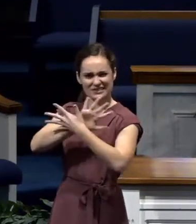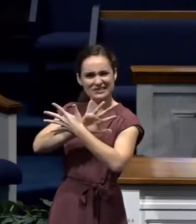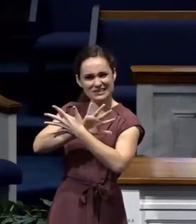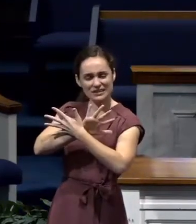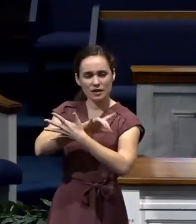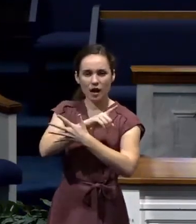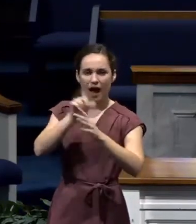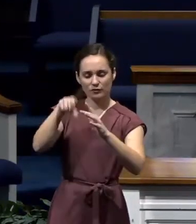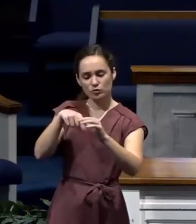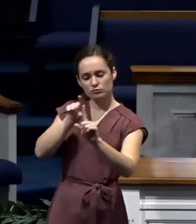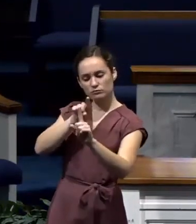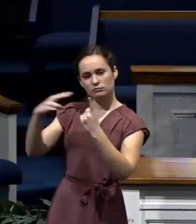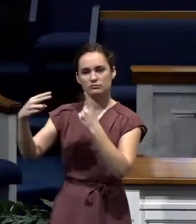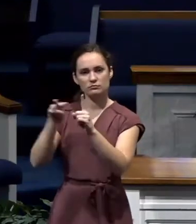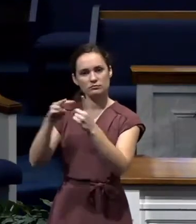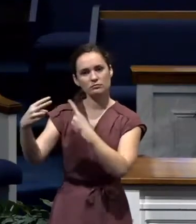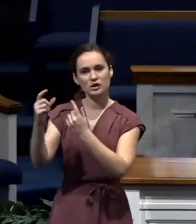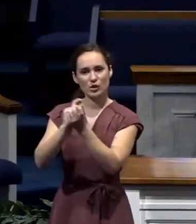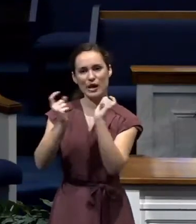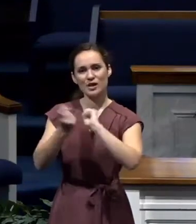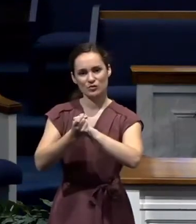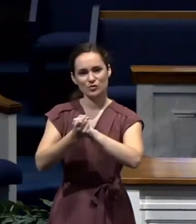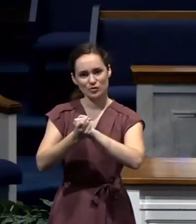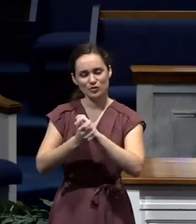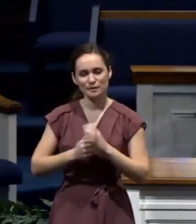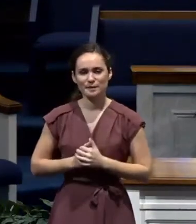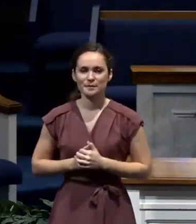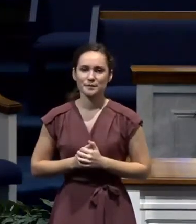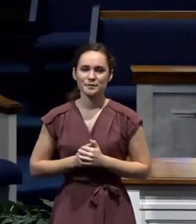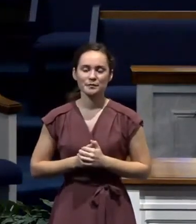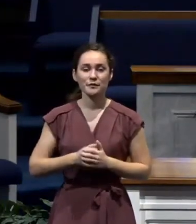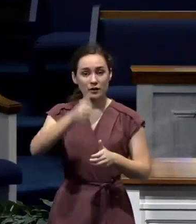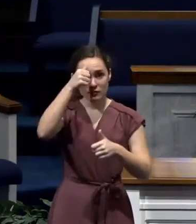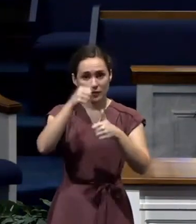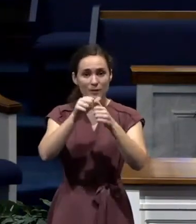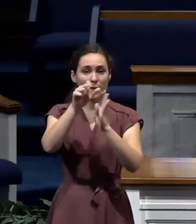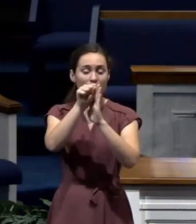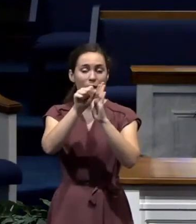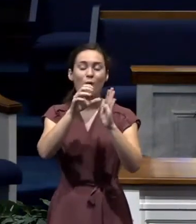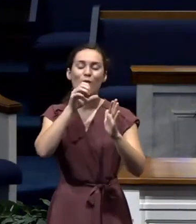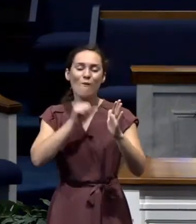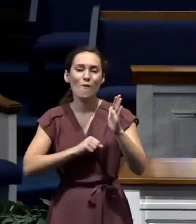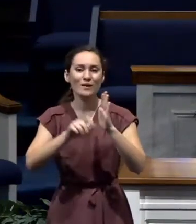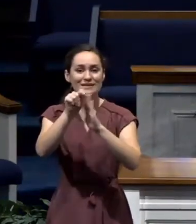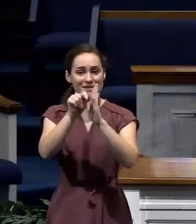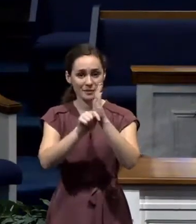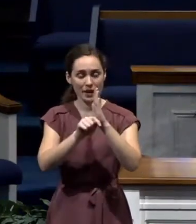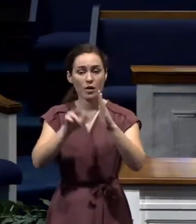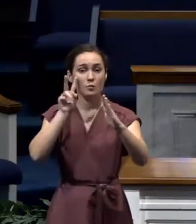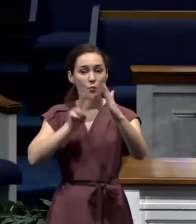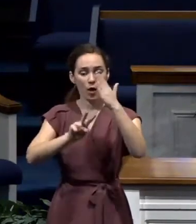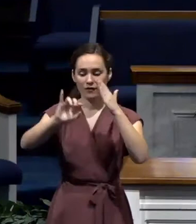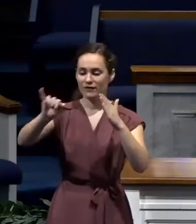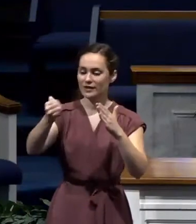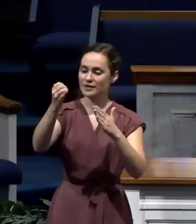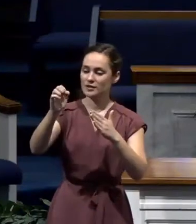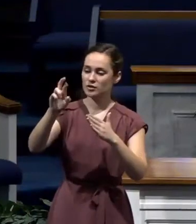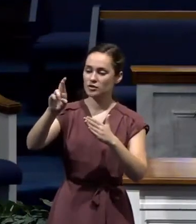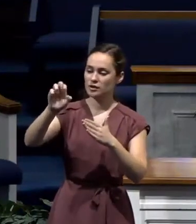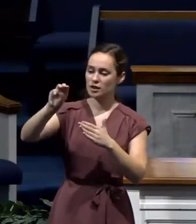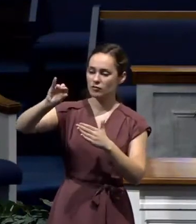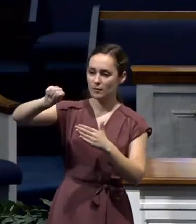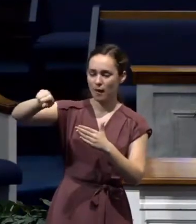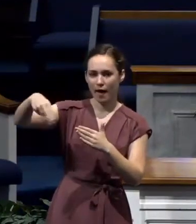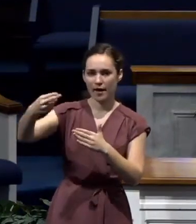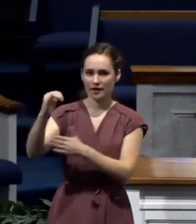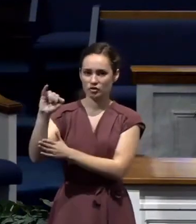their perspective. They needed to change their view. Remember in the Old Testament in the prophet Jeremiah, one time God came to